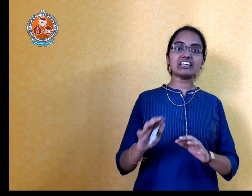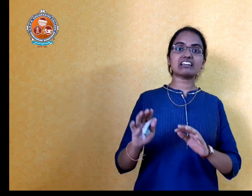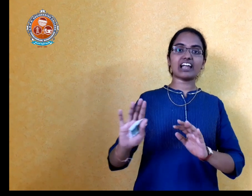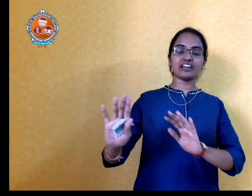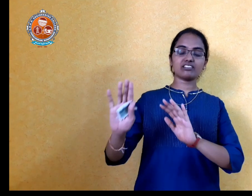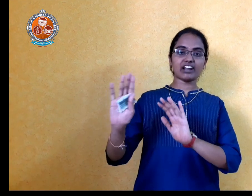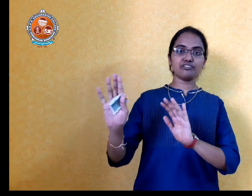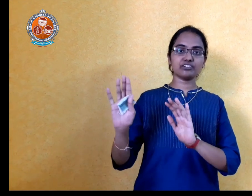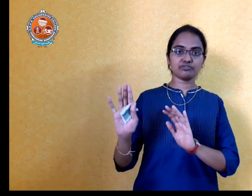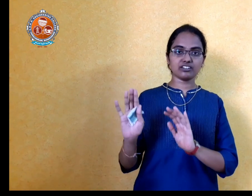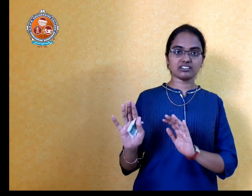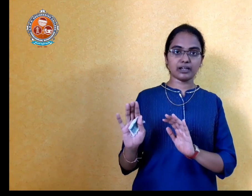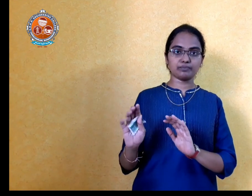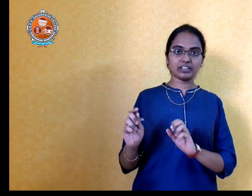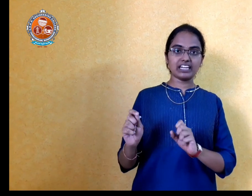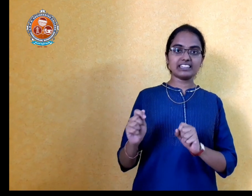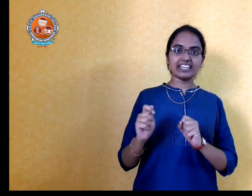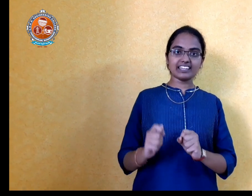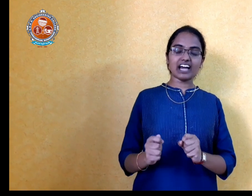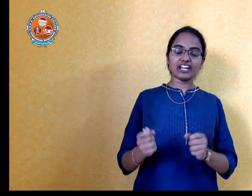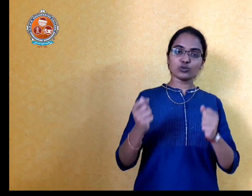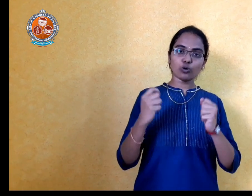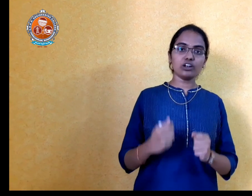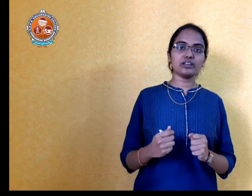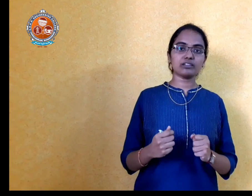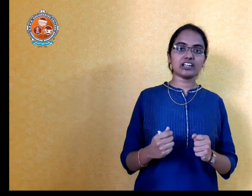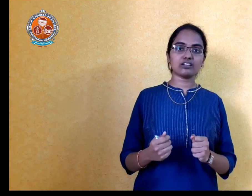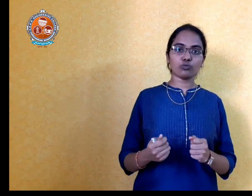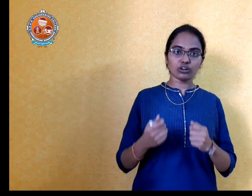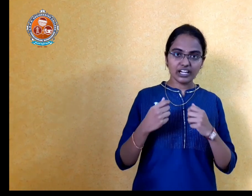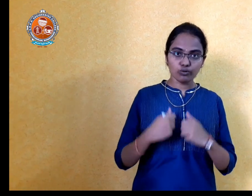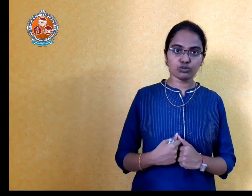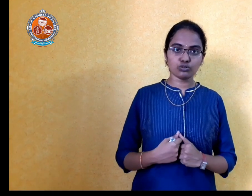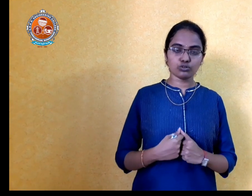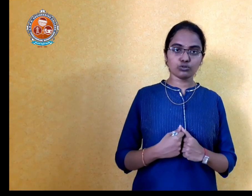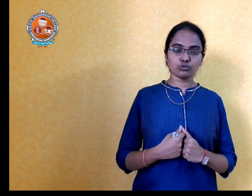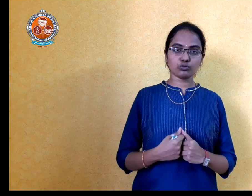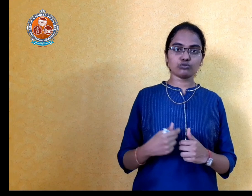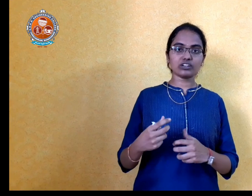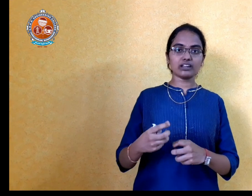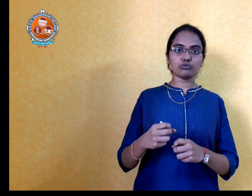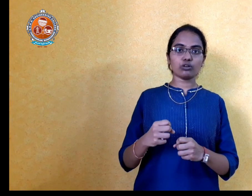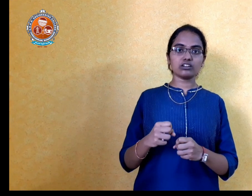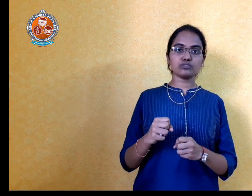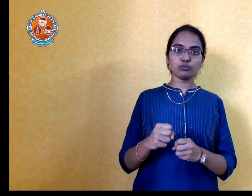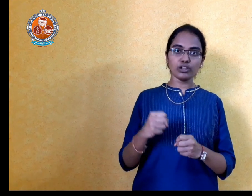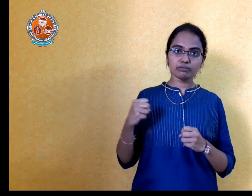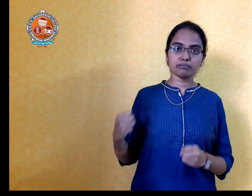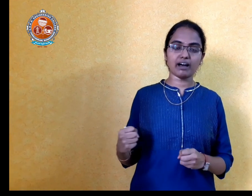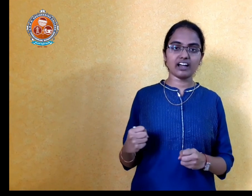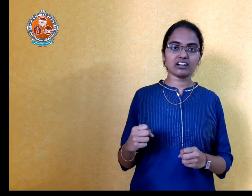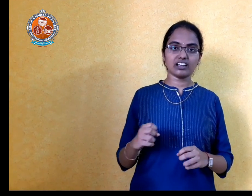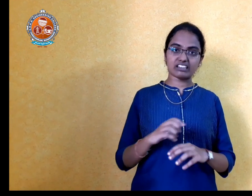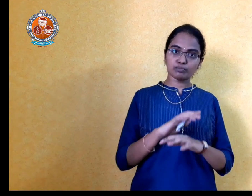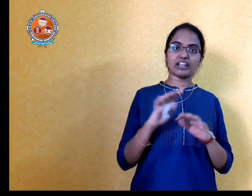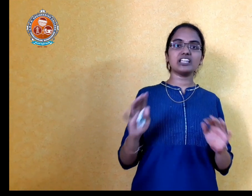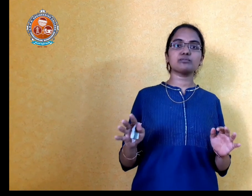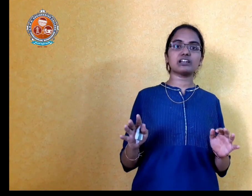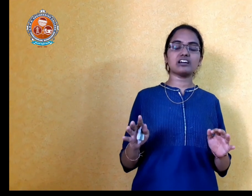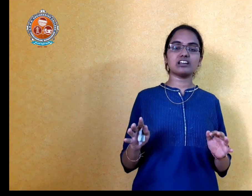cried for the first time. Then I told him like what I want to do, what is pulling me back and explained him clearly.